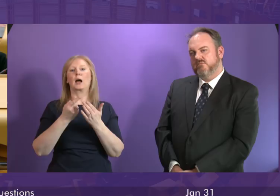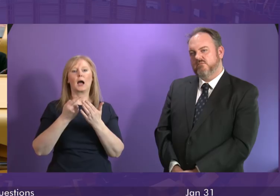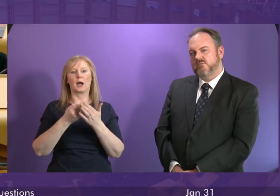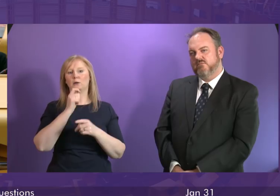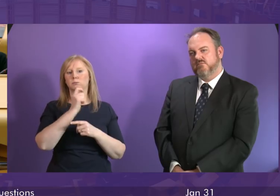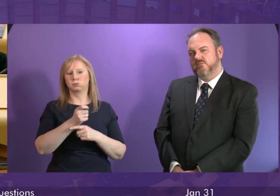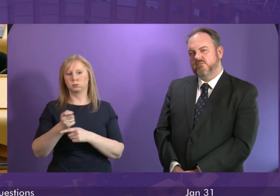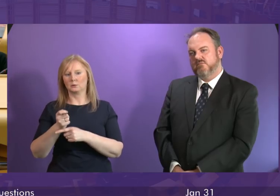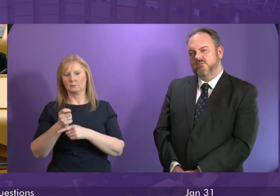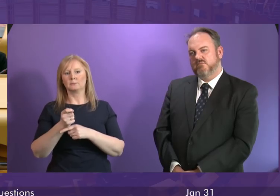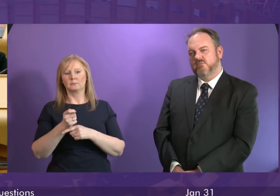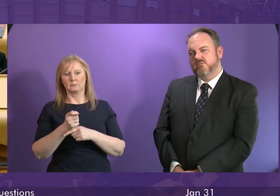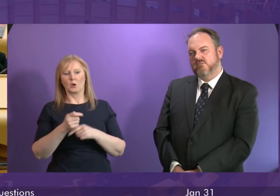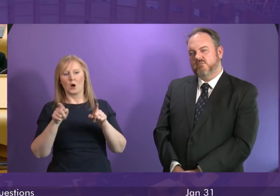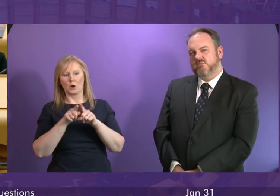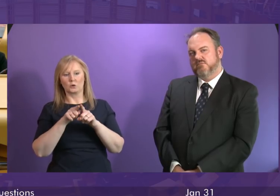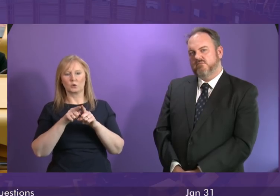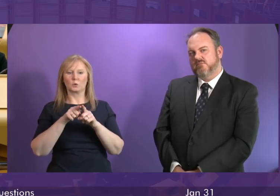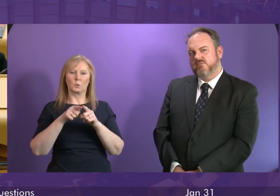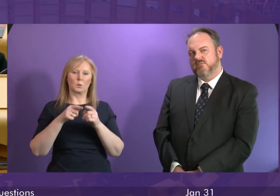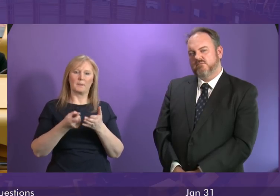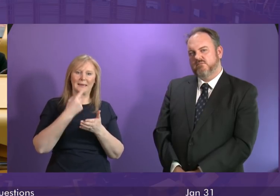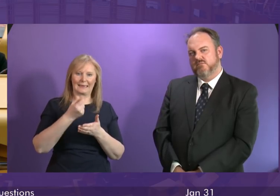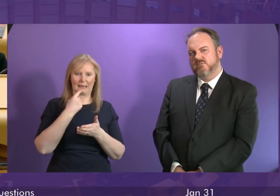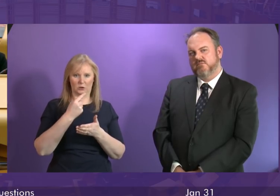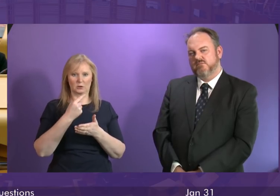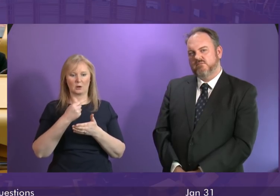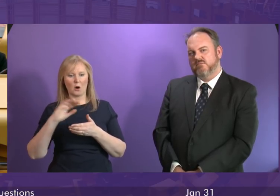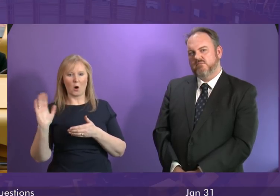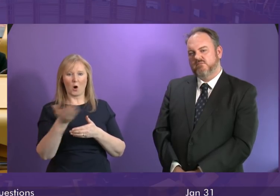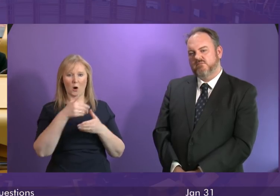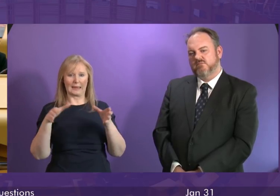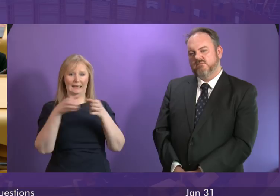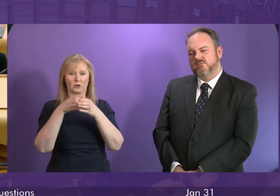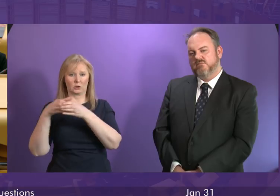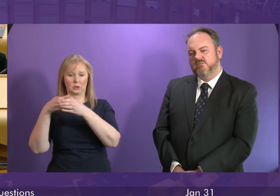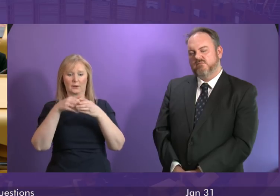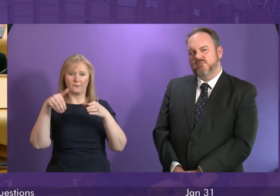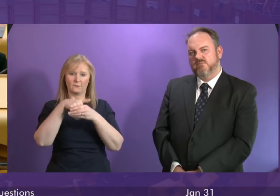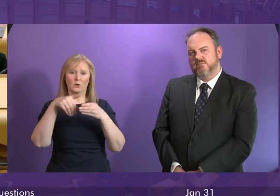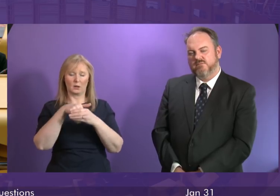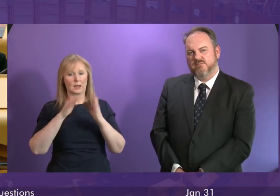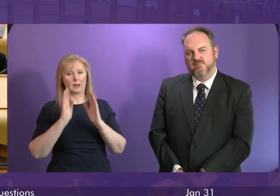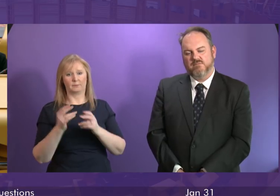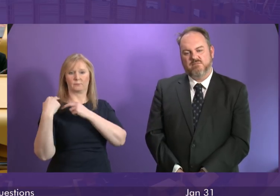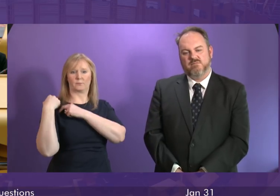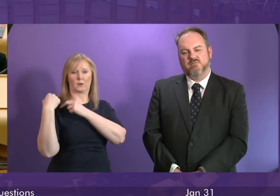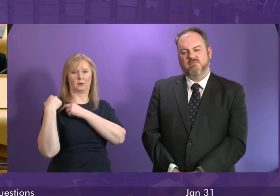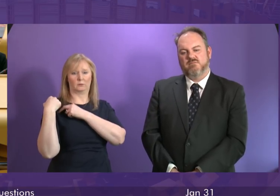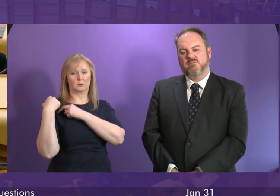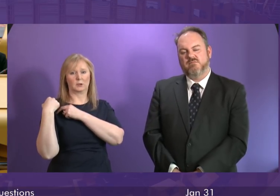medication so these are important issues and all agencies involved have a responsibility to ensure that the action that is being taken